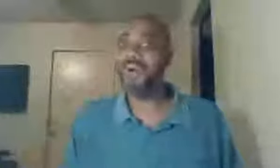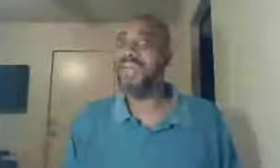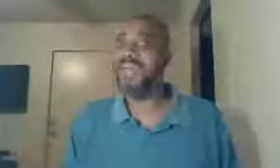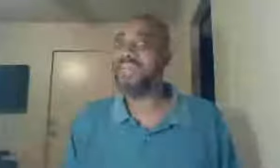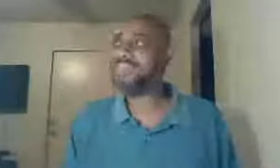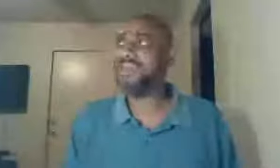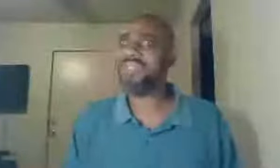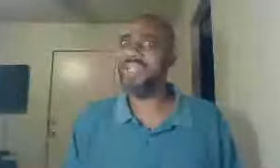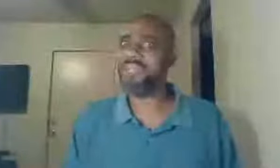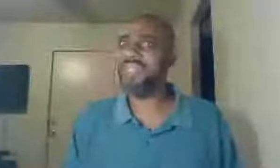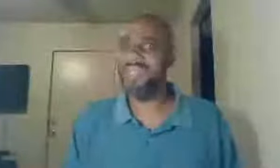okay, that sounds like me,